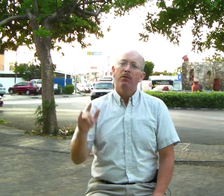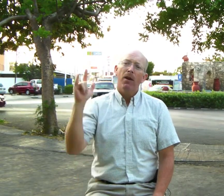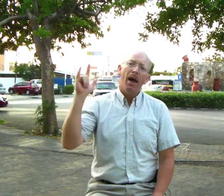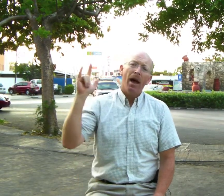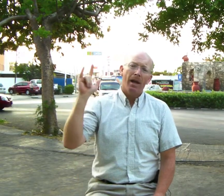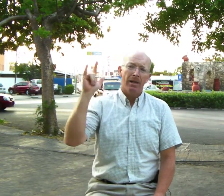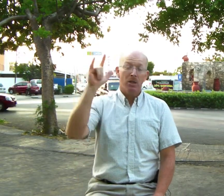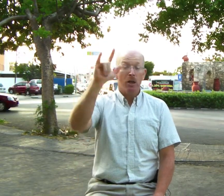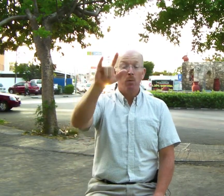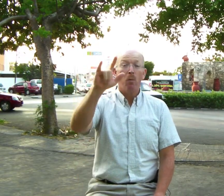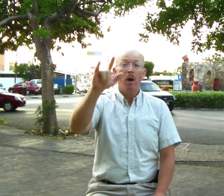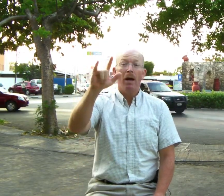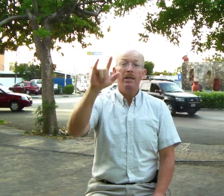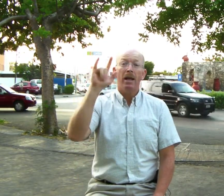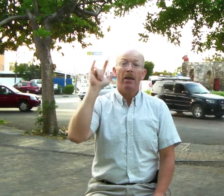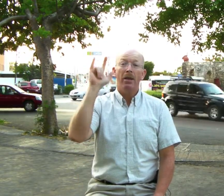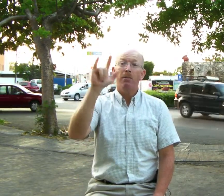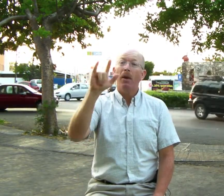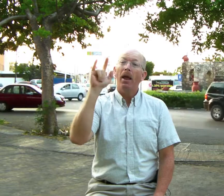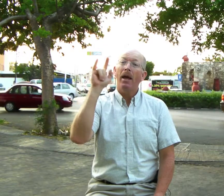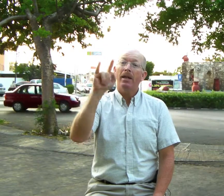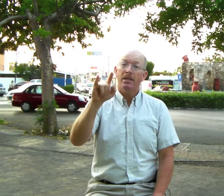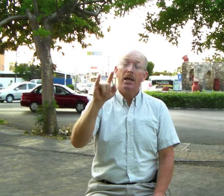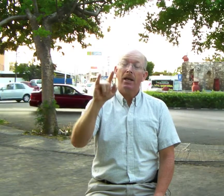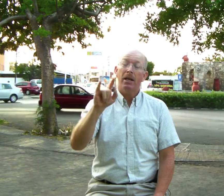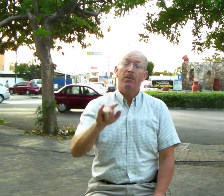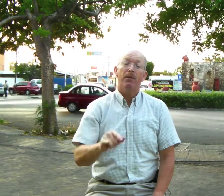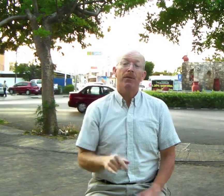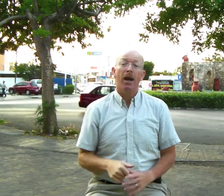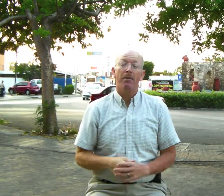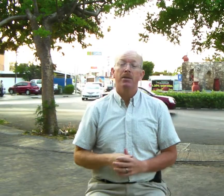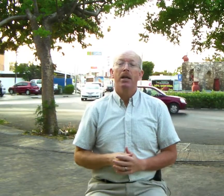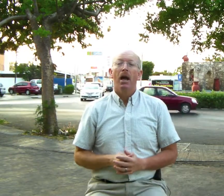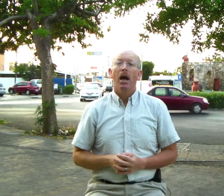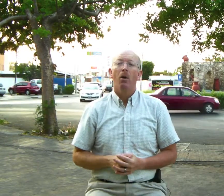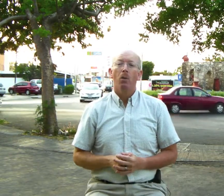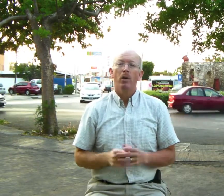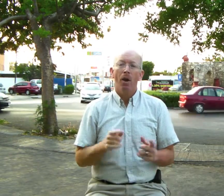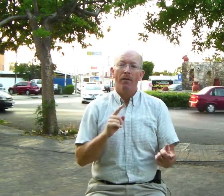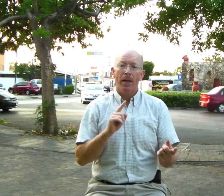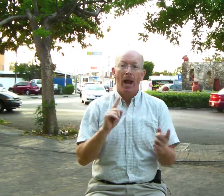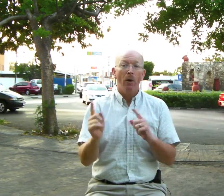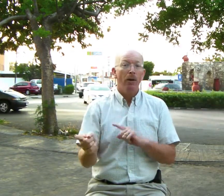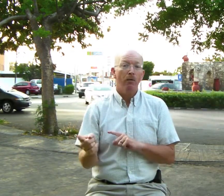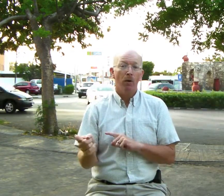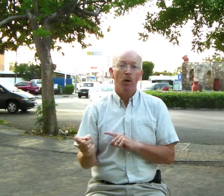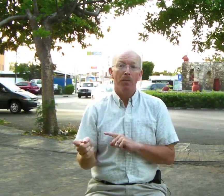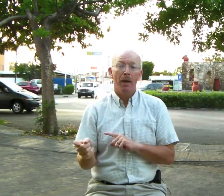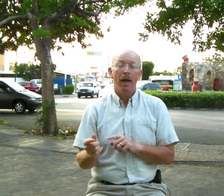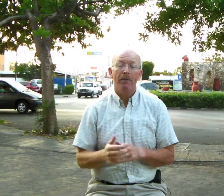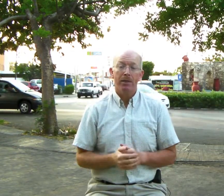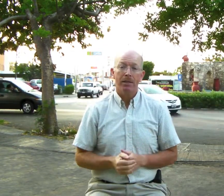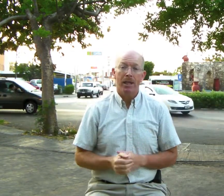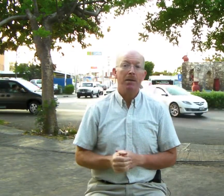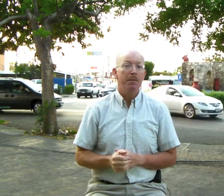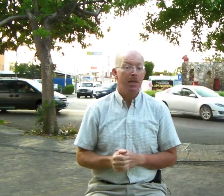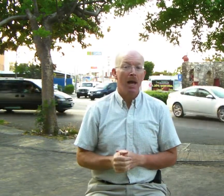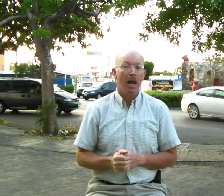Fly is done once, and then plane is done a couple of times. When you have a noun and a verb that have the same sign,